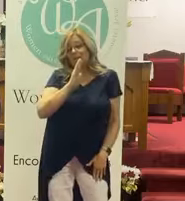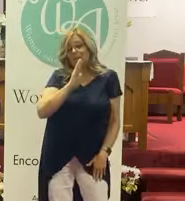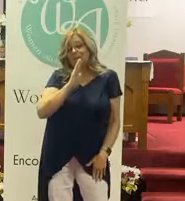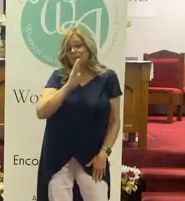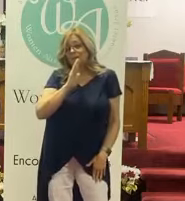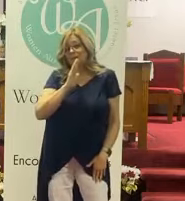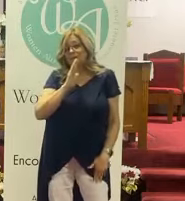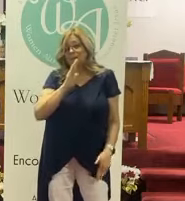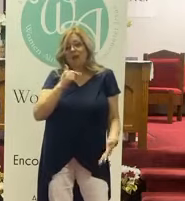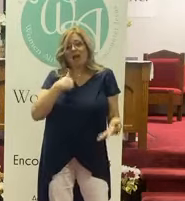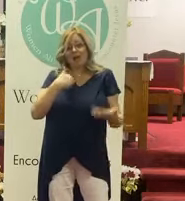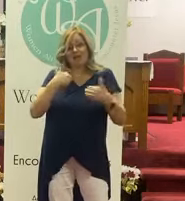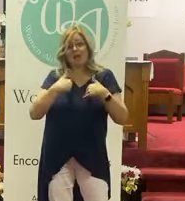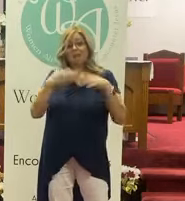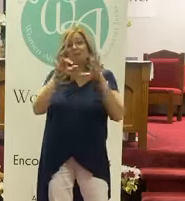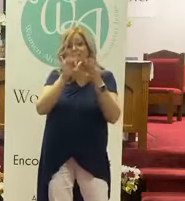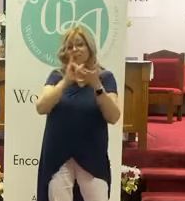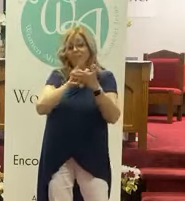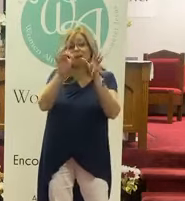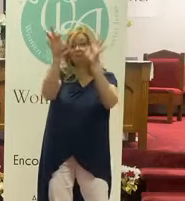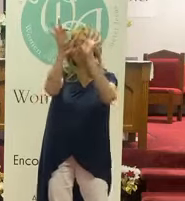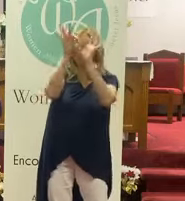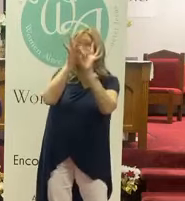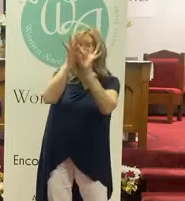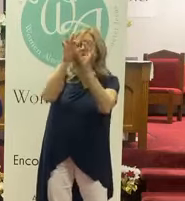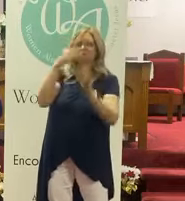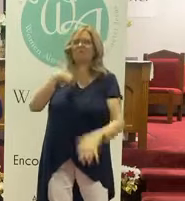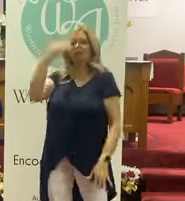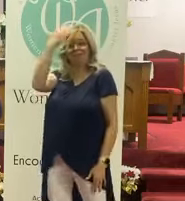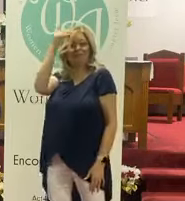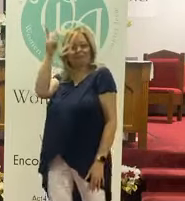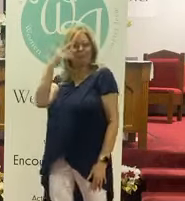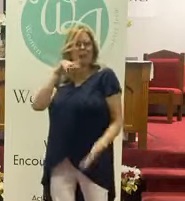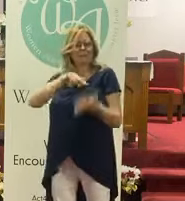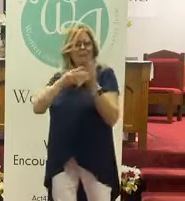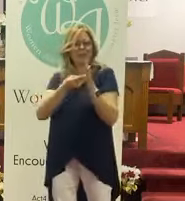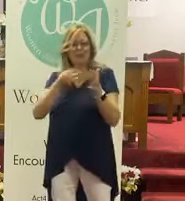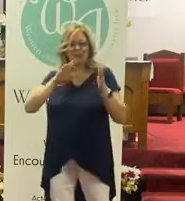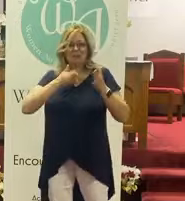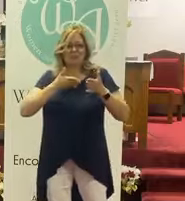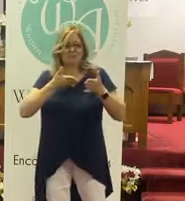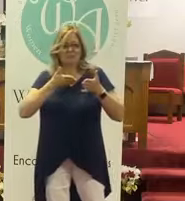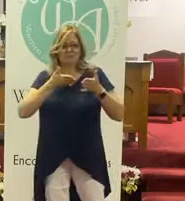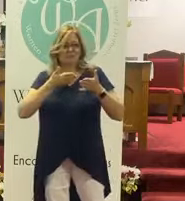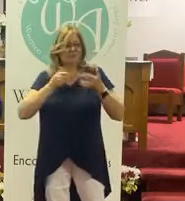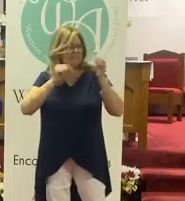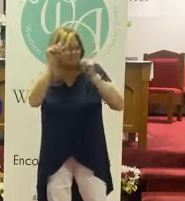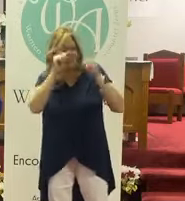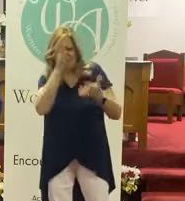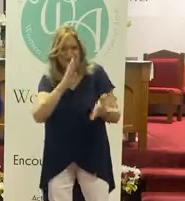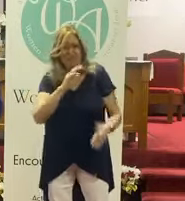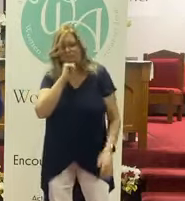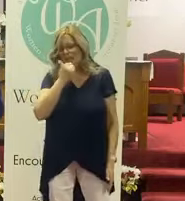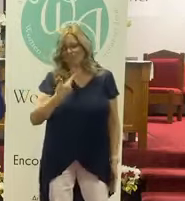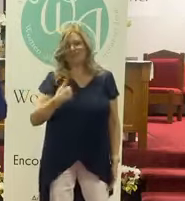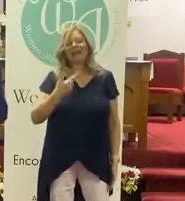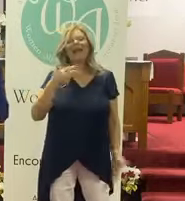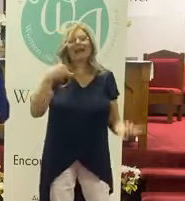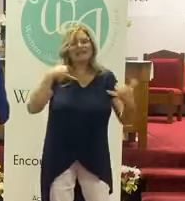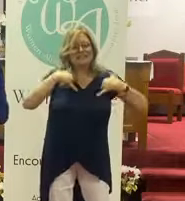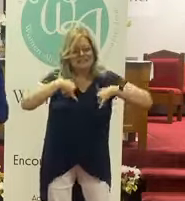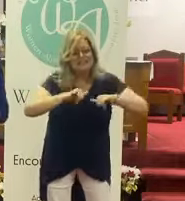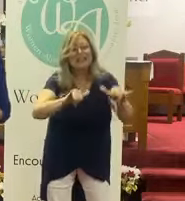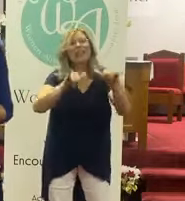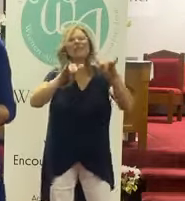I've cultivated that relationship. And I know Him. Does that mean that I walk through without ever doubting? No, of course not. We're still